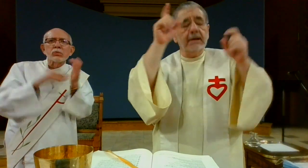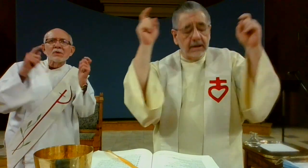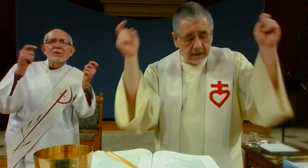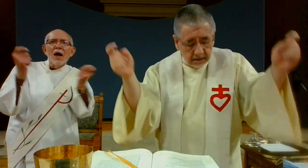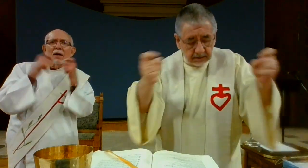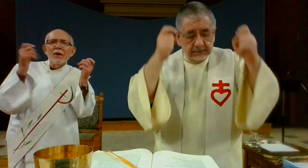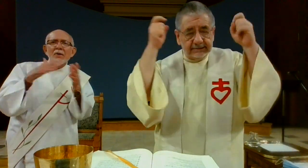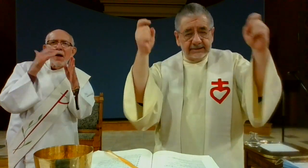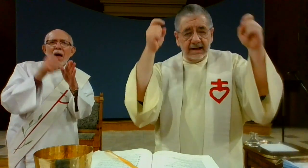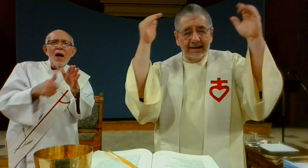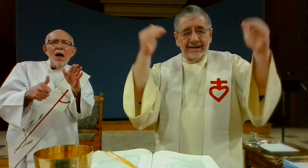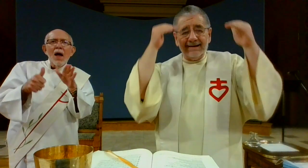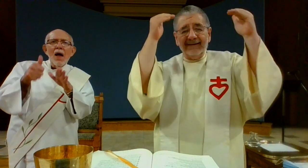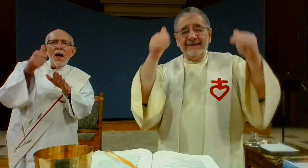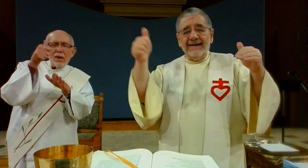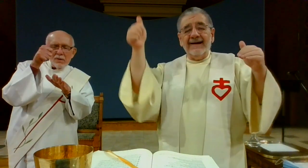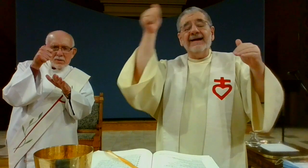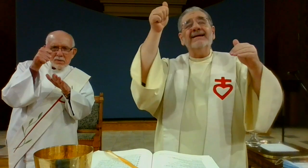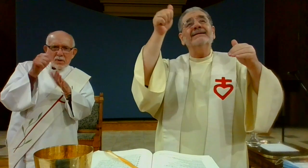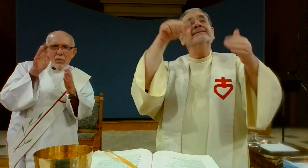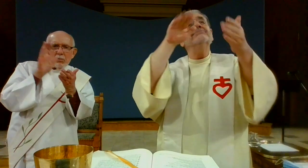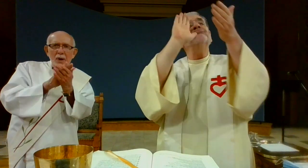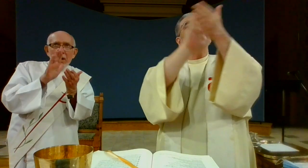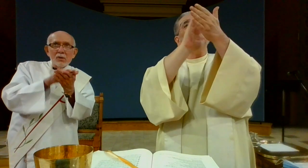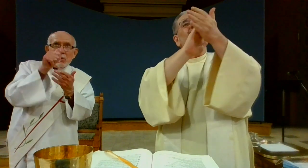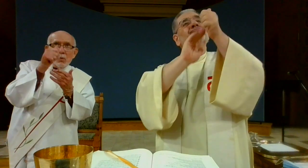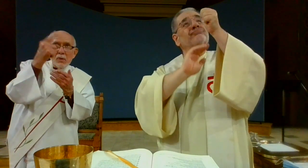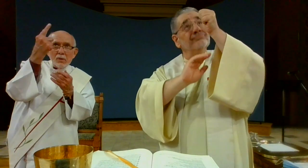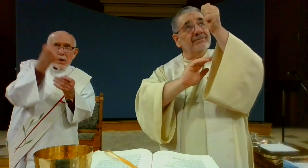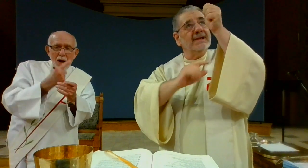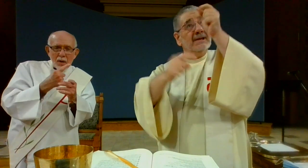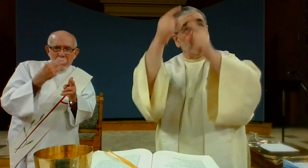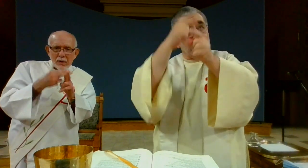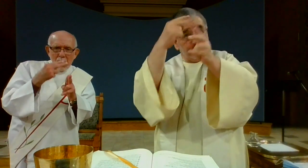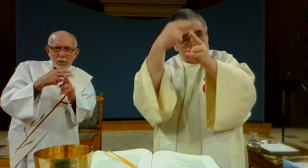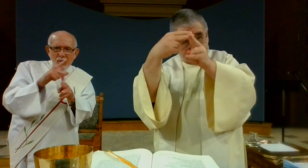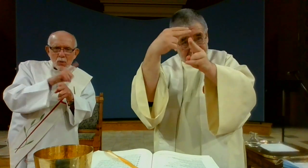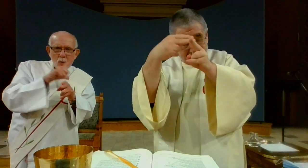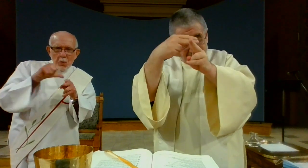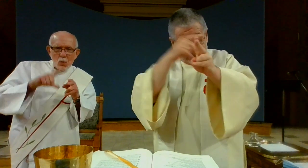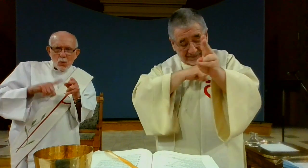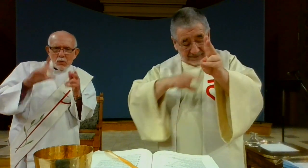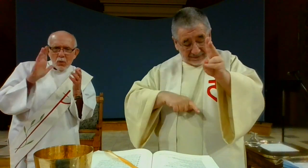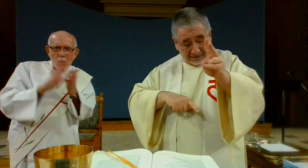hosanna in the highest blessed is he who comes in the name of the lord